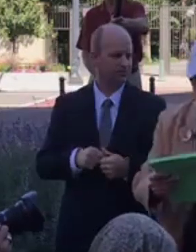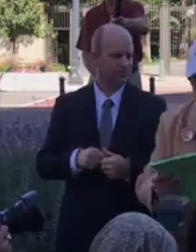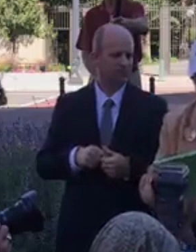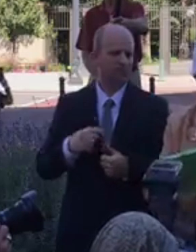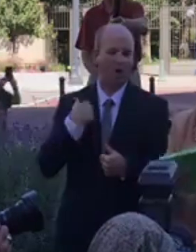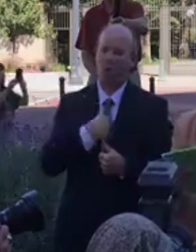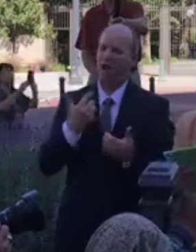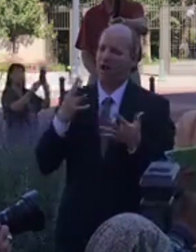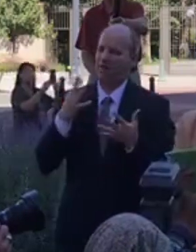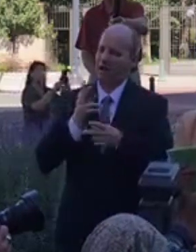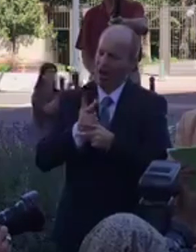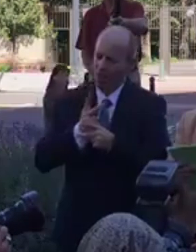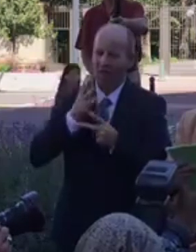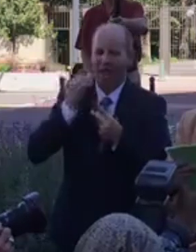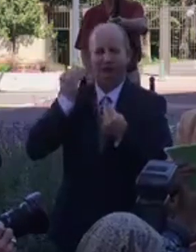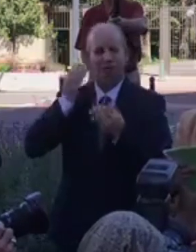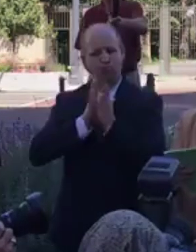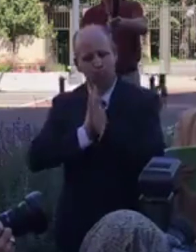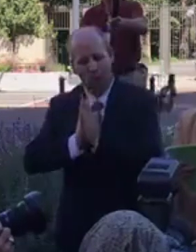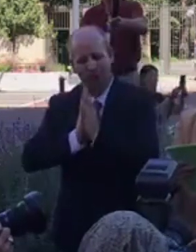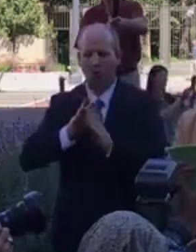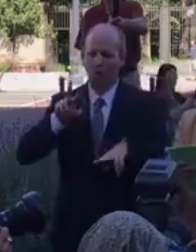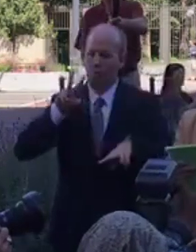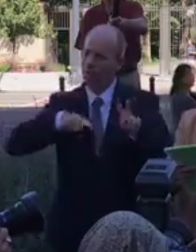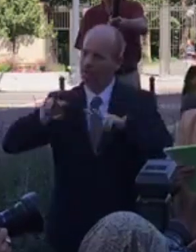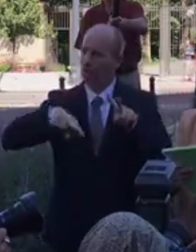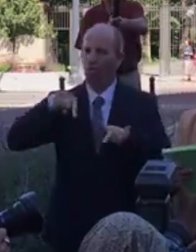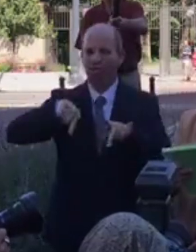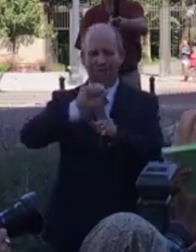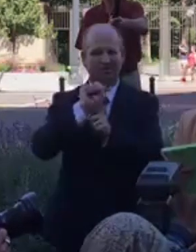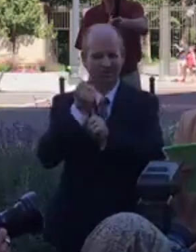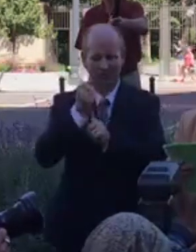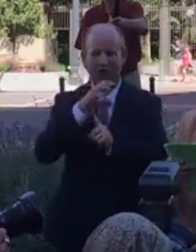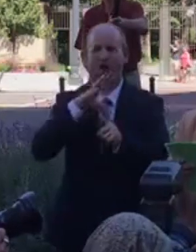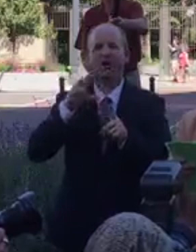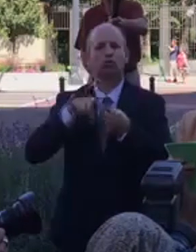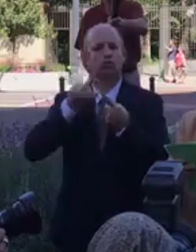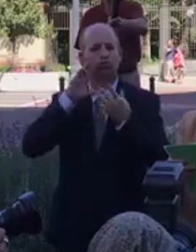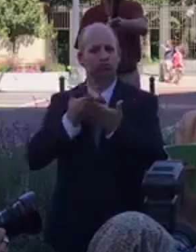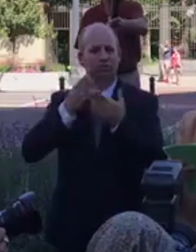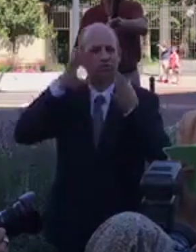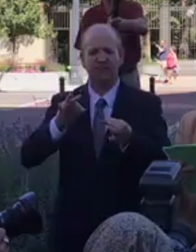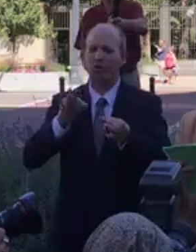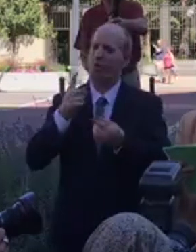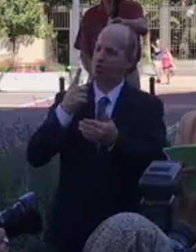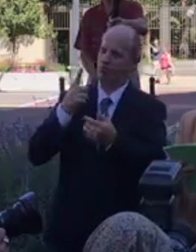We have carefully and prayerfully reviewed this matter in order to reach a decision on what action to take.